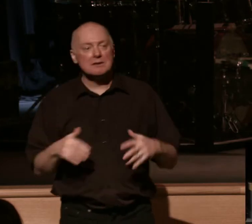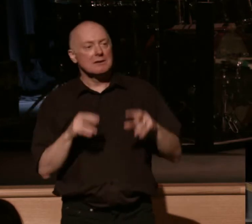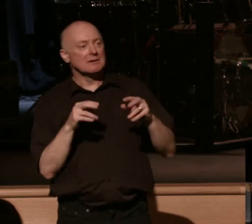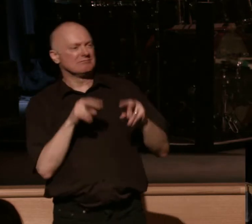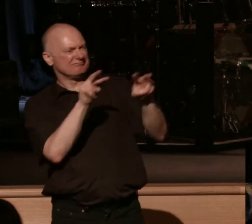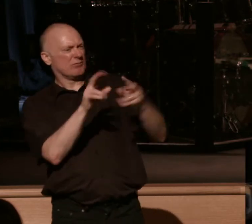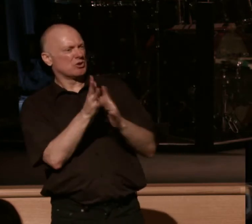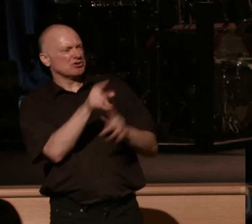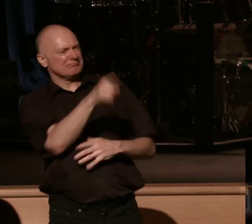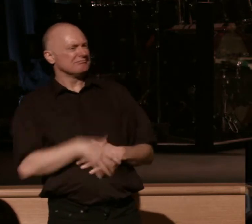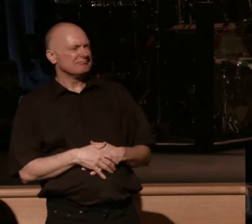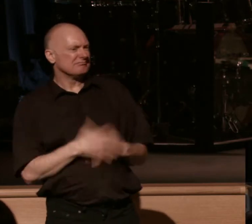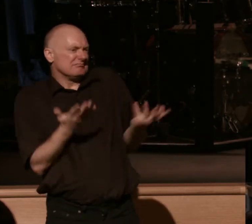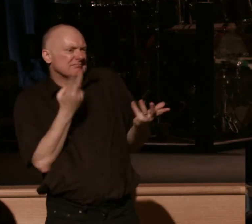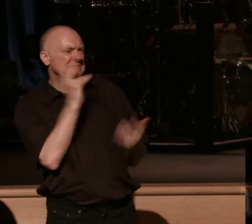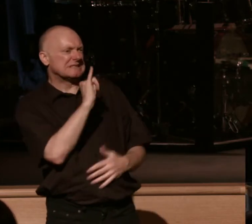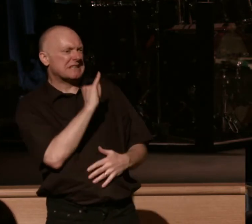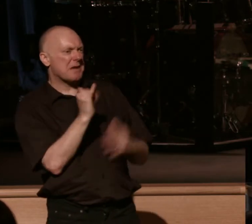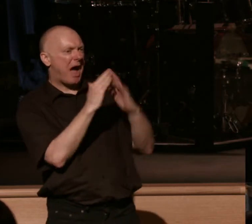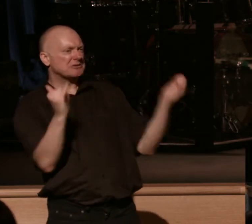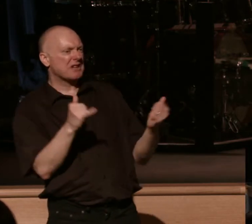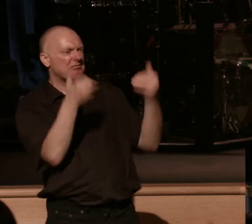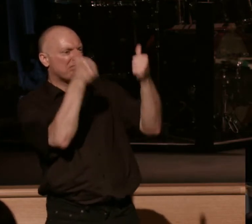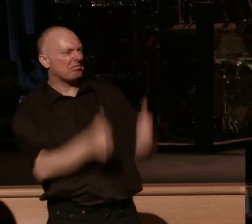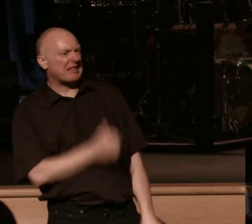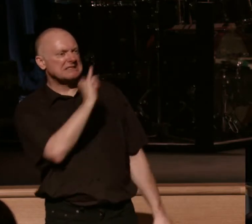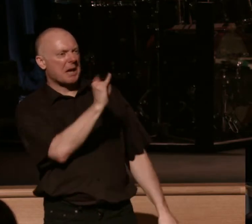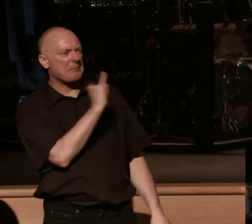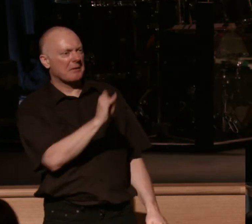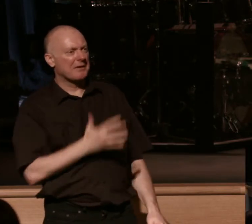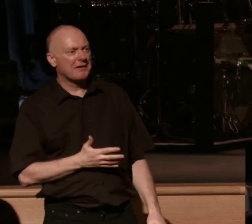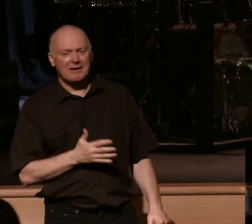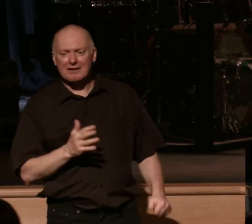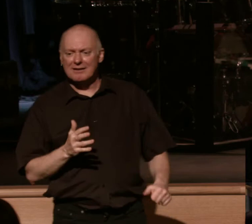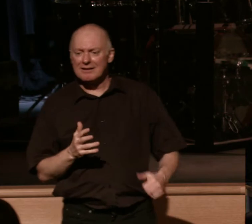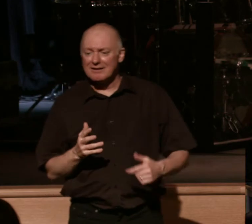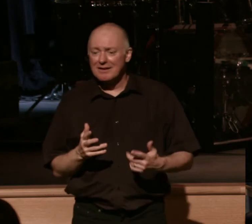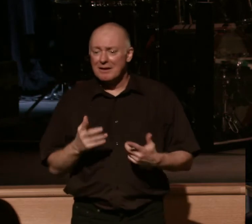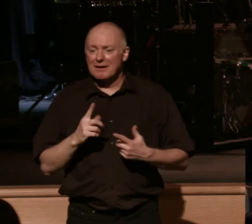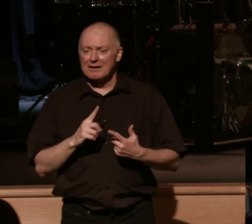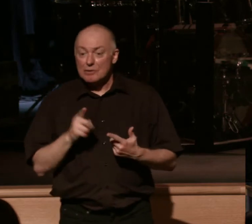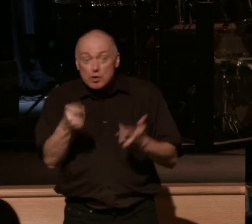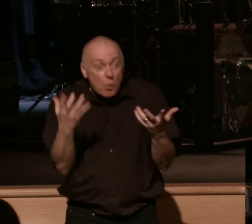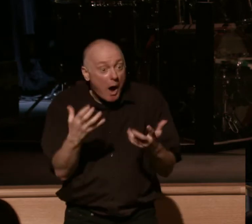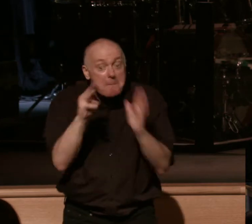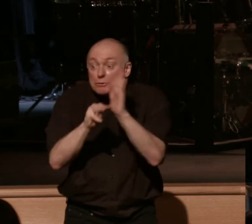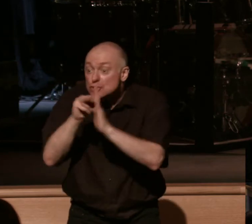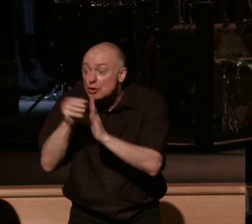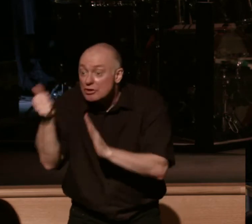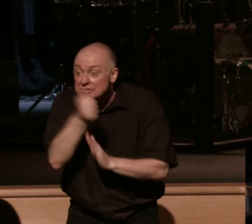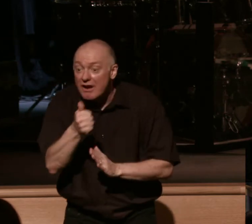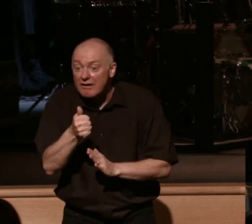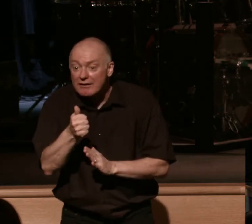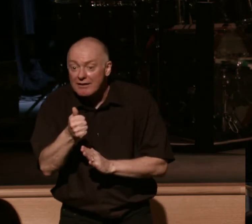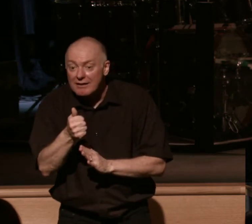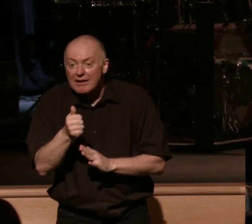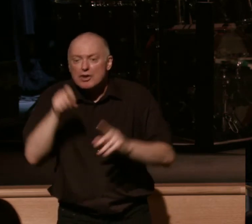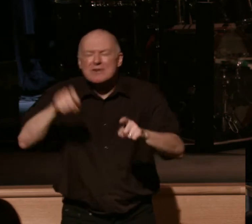wasting away, but on the inside, we're gonna think about this more often, okay? Like, you wanna grow in maturity in Jesus Christ? You gotta get this stuff on your plate every day.